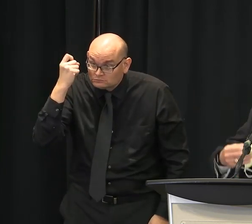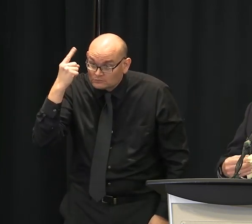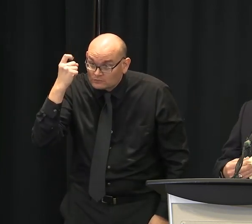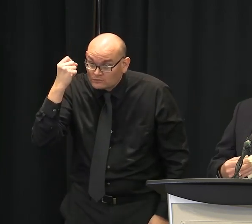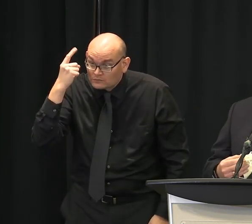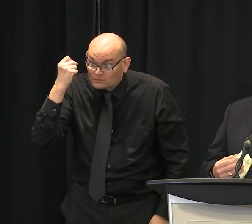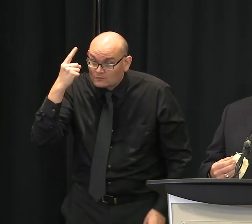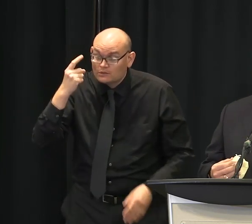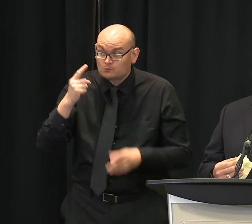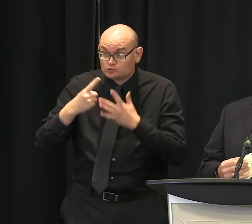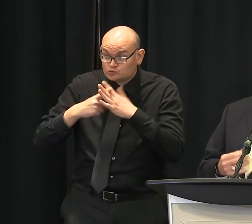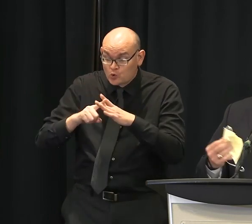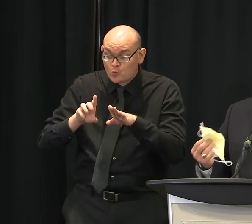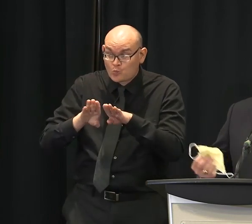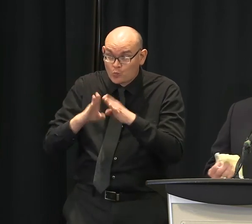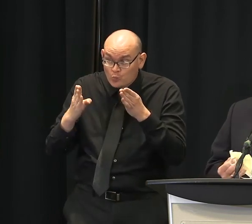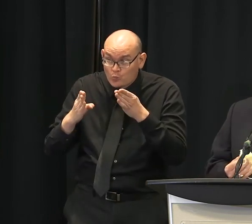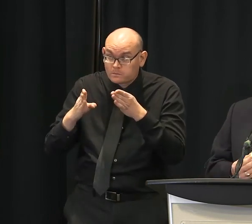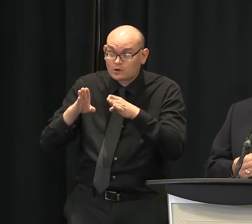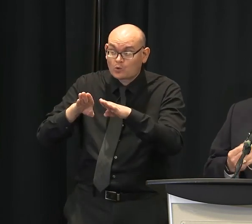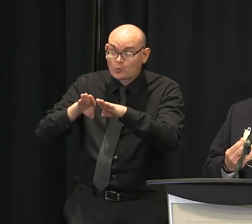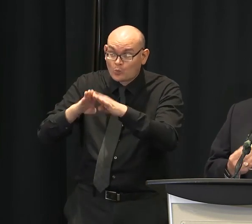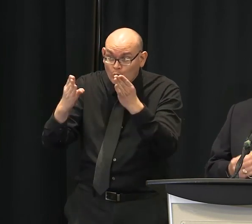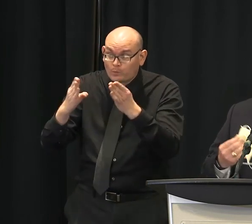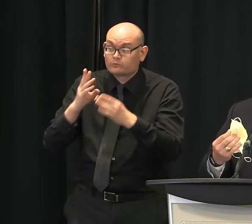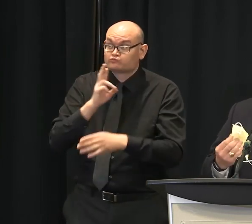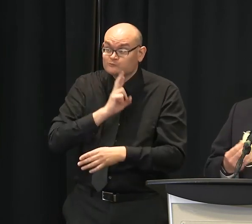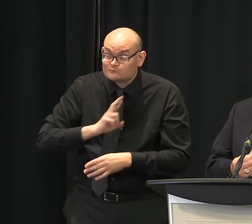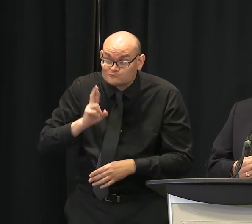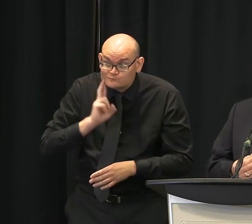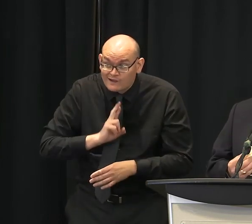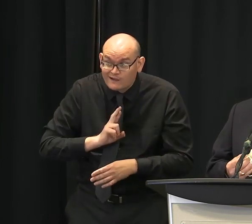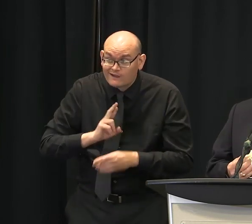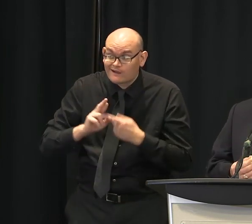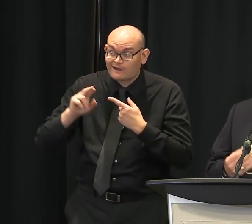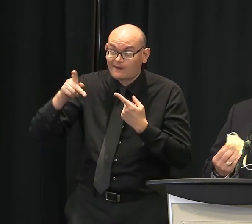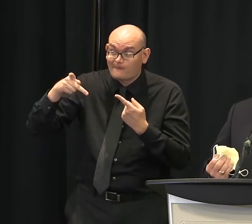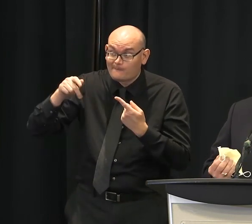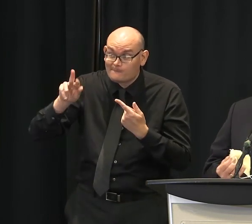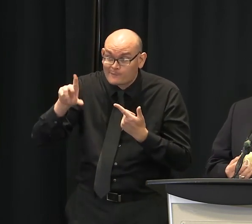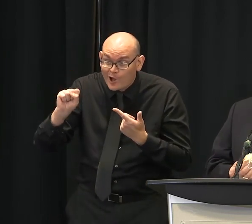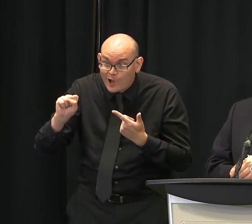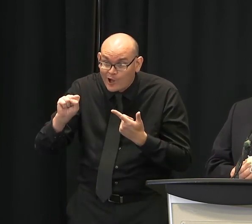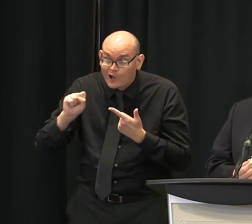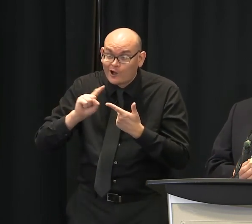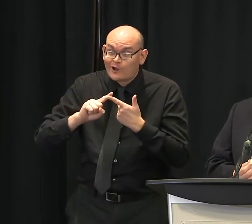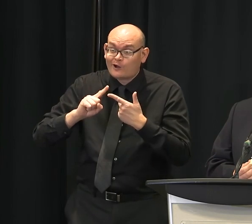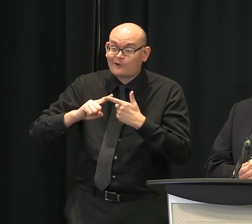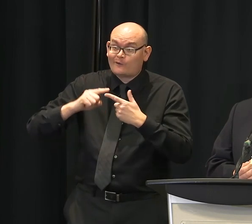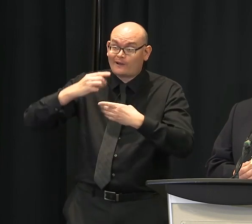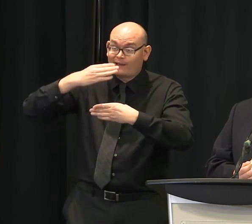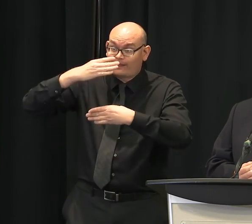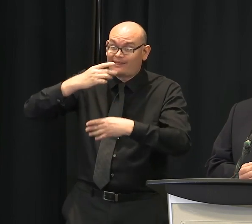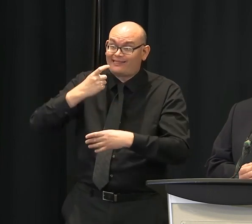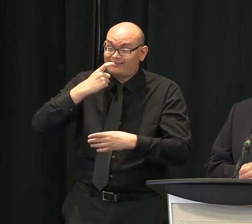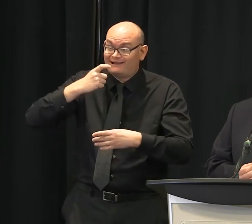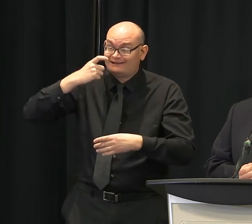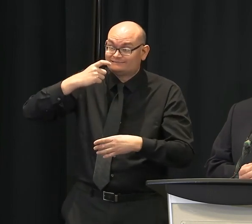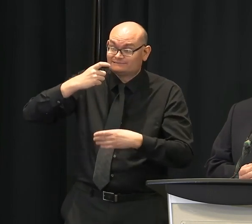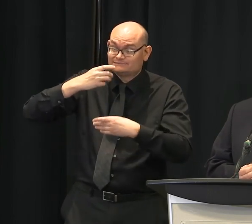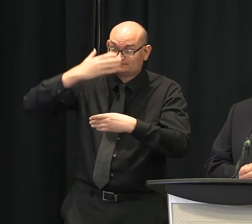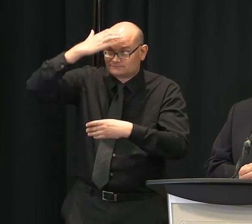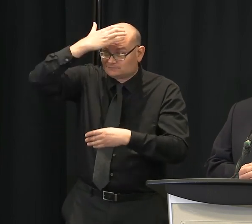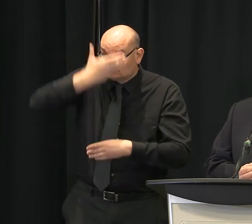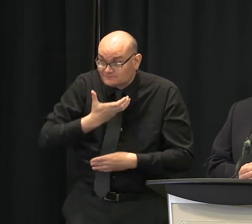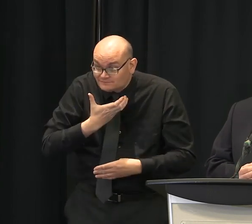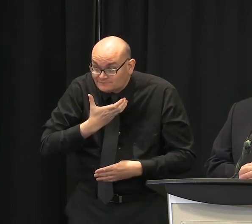you see the plexiglass shields. You know, people are doing that in drive-thrus. They're doing it at checkouts. But employees really need to be wearing masks from